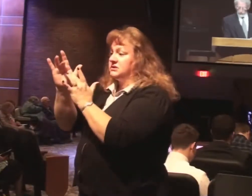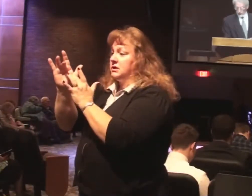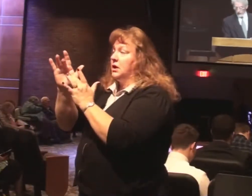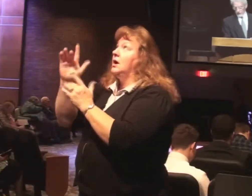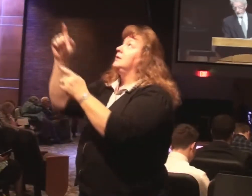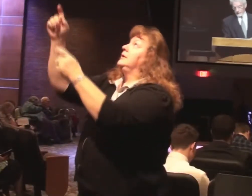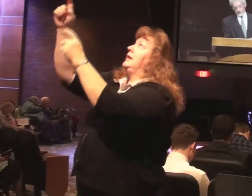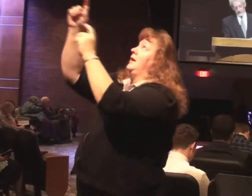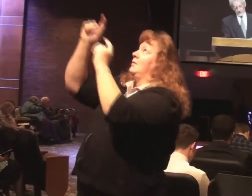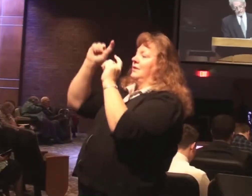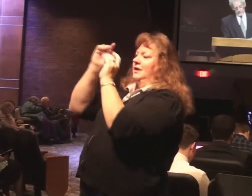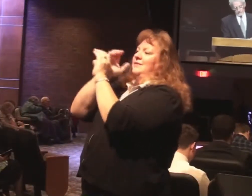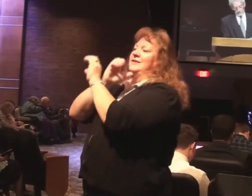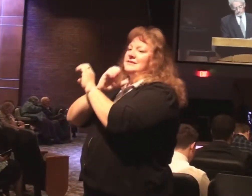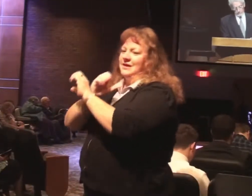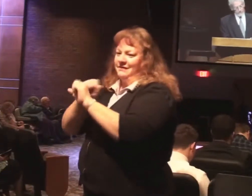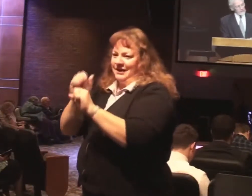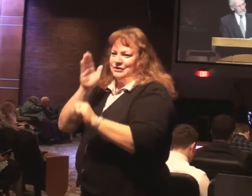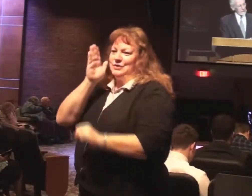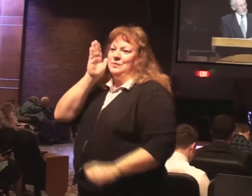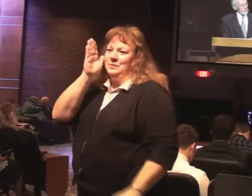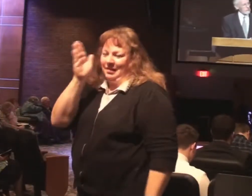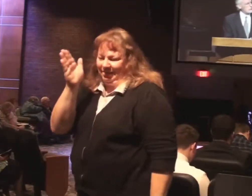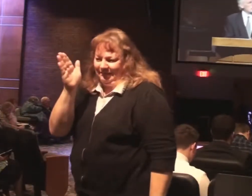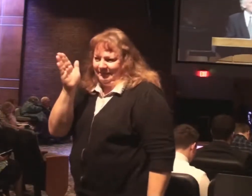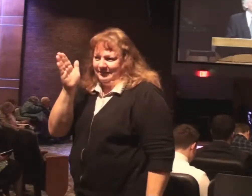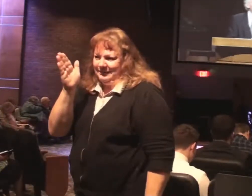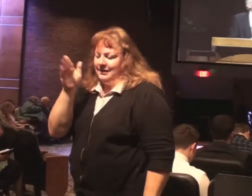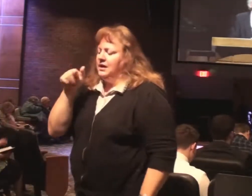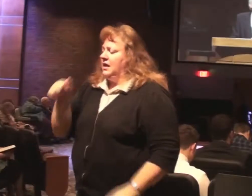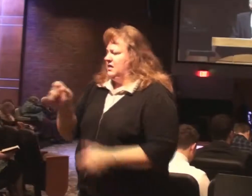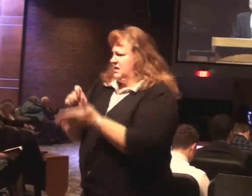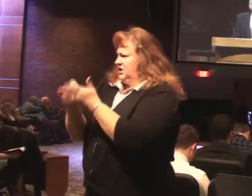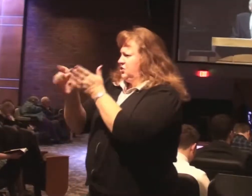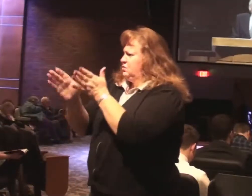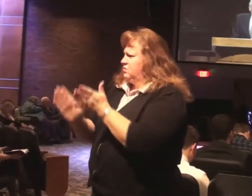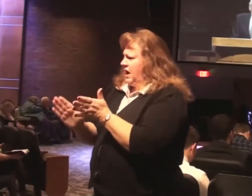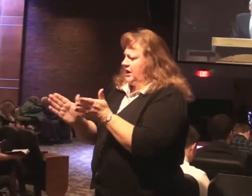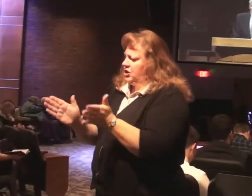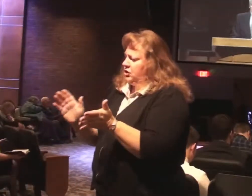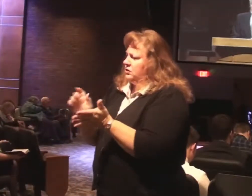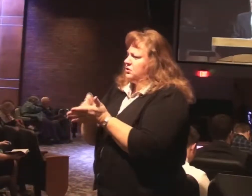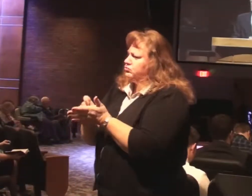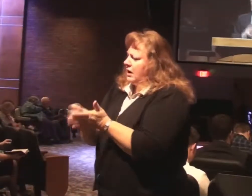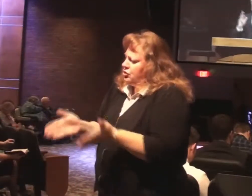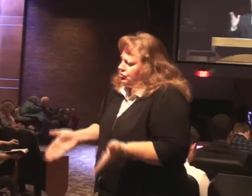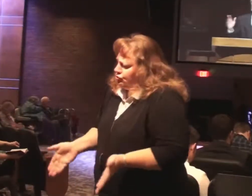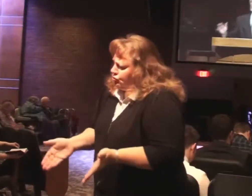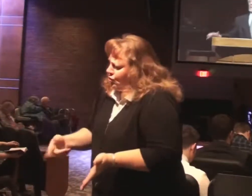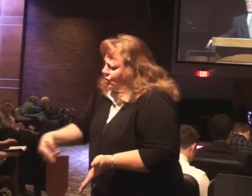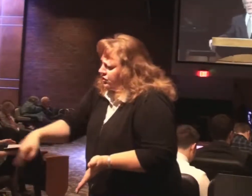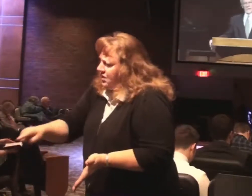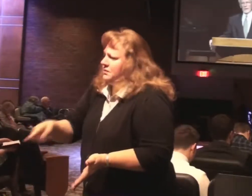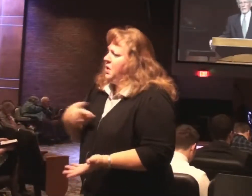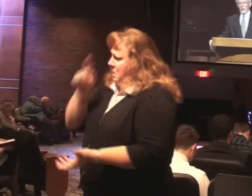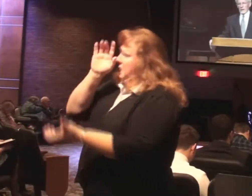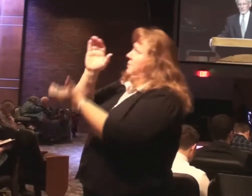salvation. What he is doing is writing to encourage those who have professed their faith in Christ